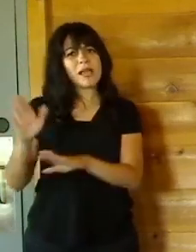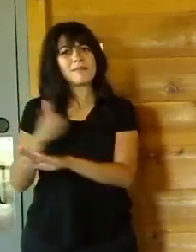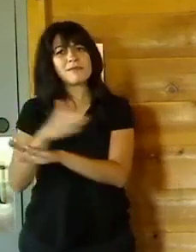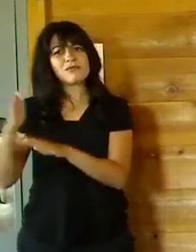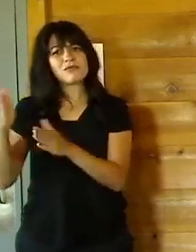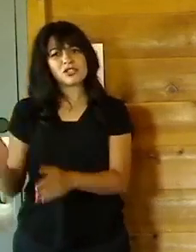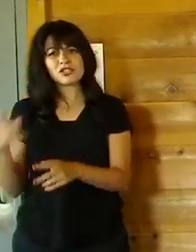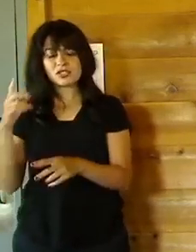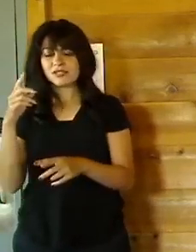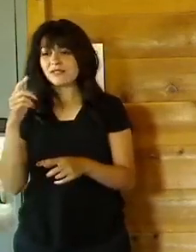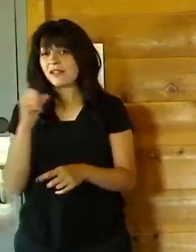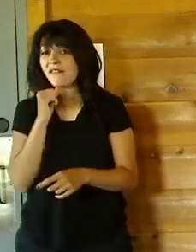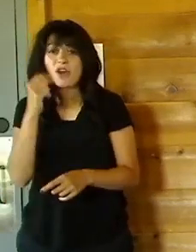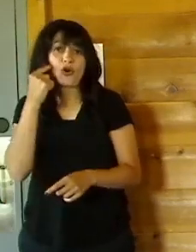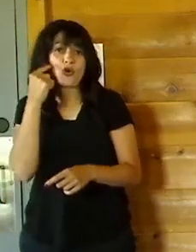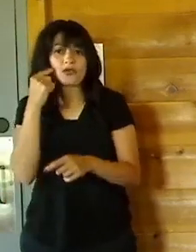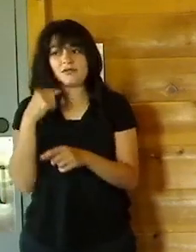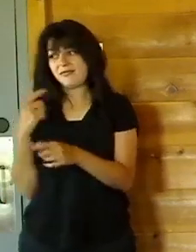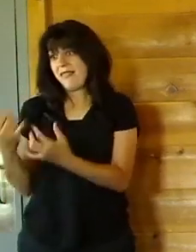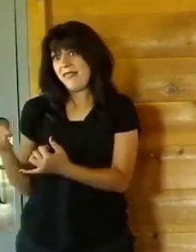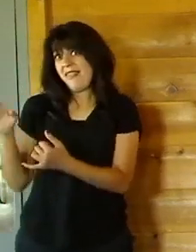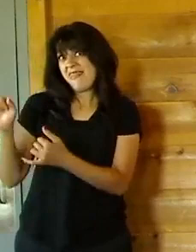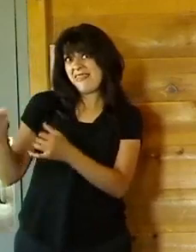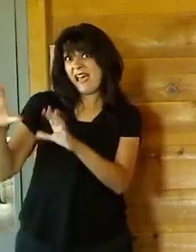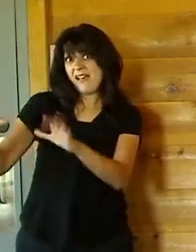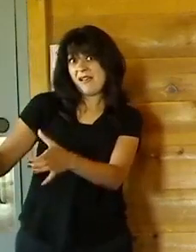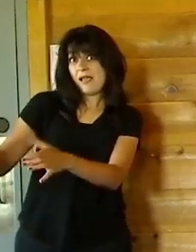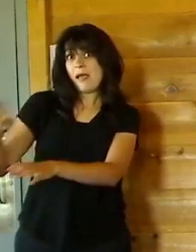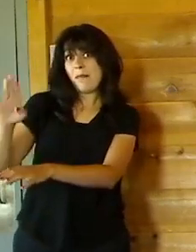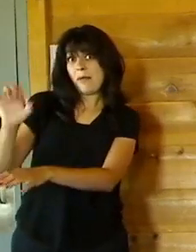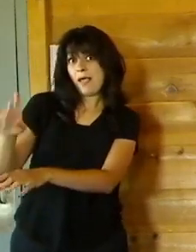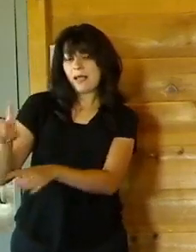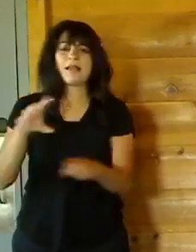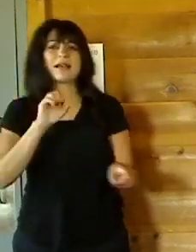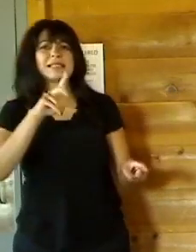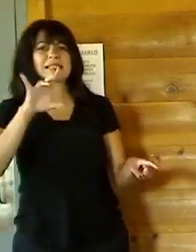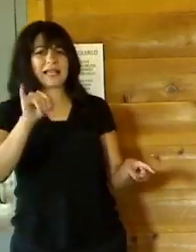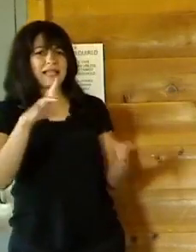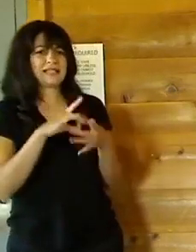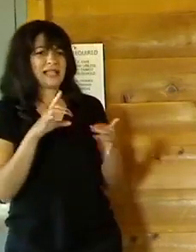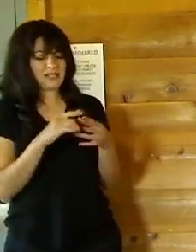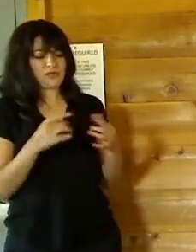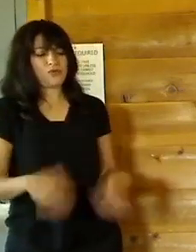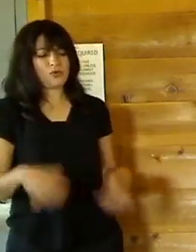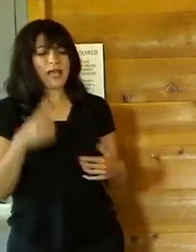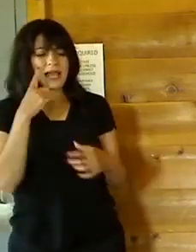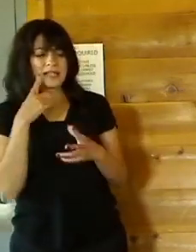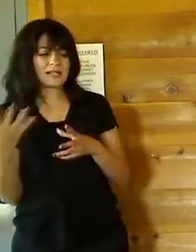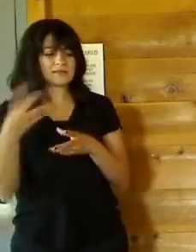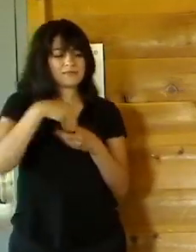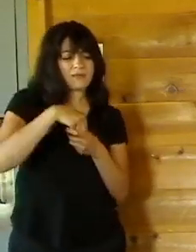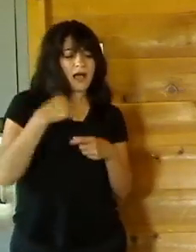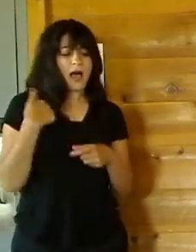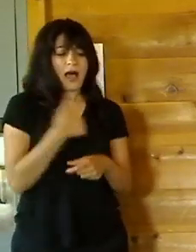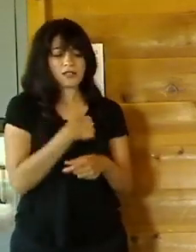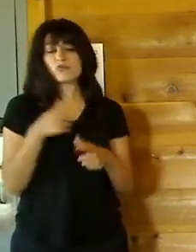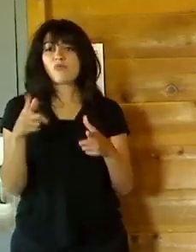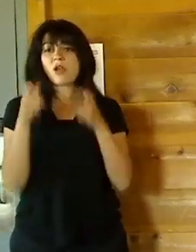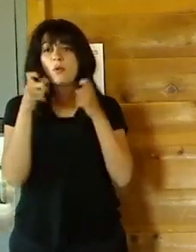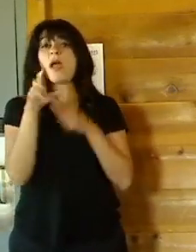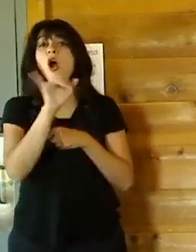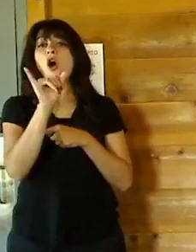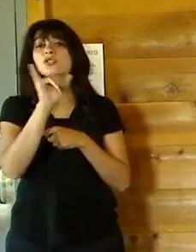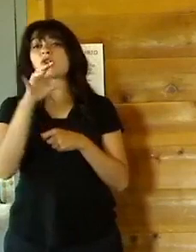and I haven't heard this current band, but we're glad. Great talent. And he was on board with us right away, as was the Old Rhinebeck